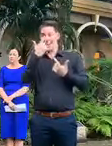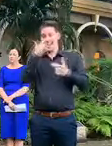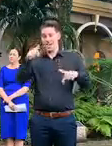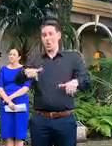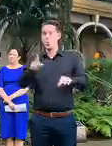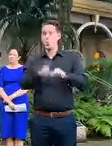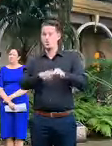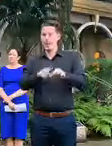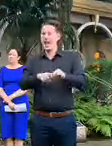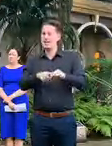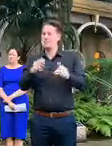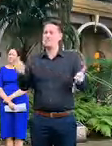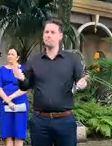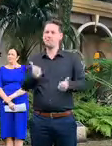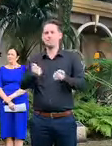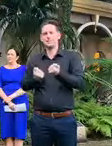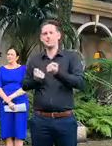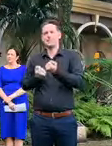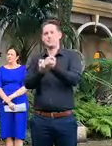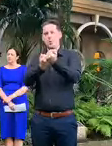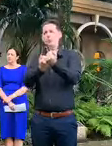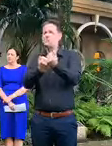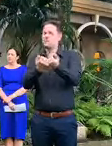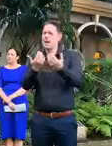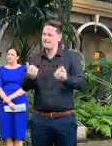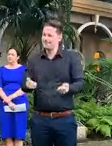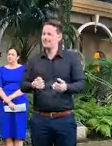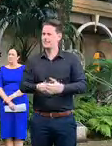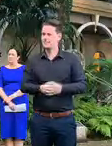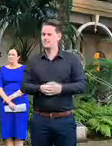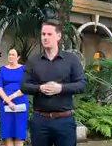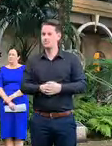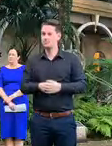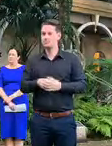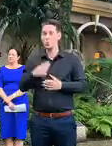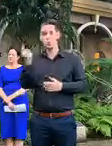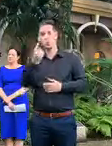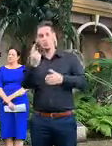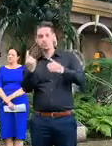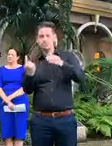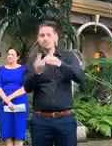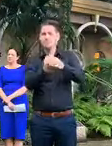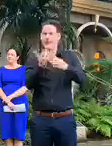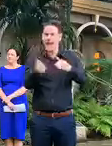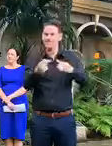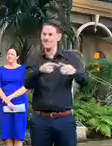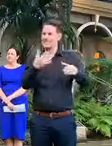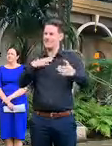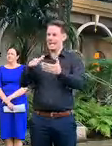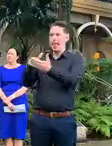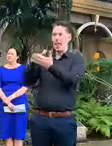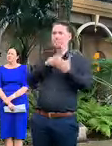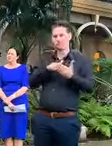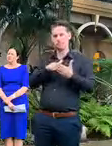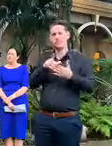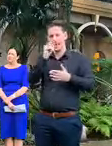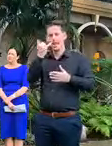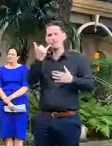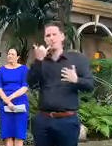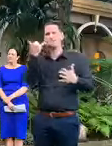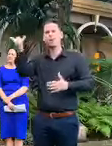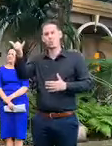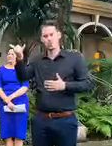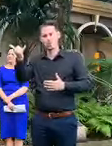We have got support throughout our system. If someone's in quarantine and they need help, they just need to pick up the